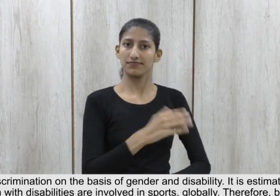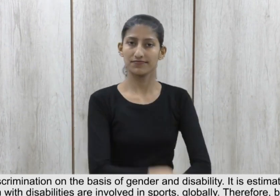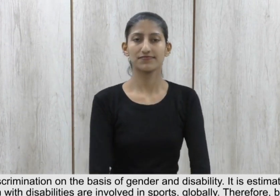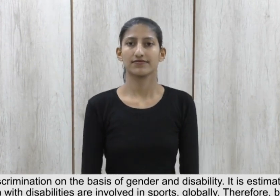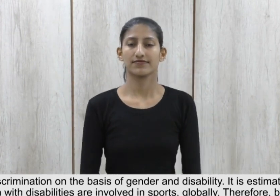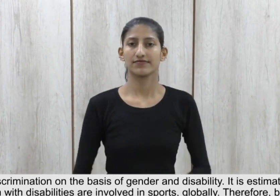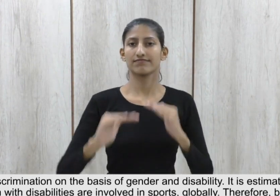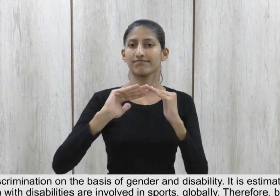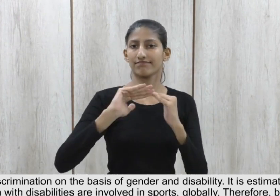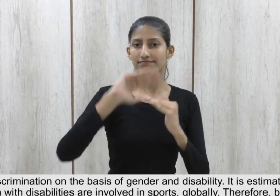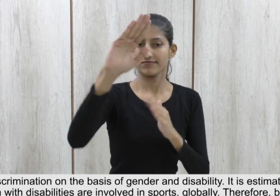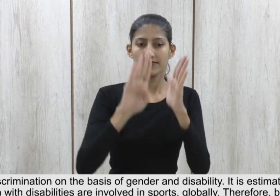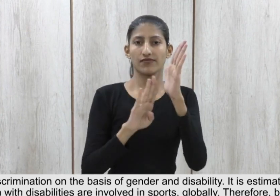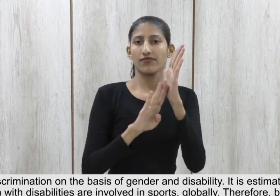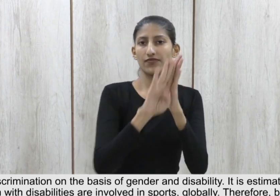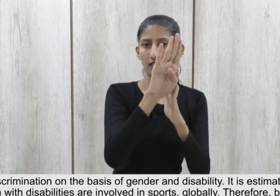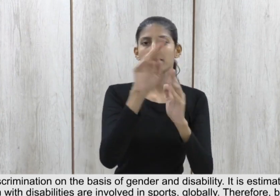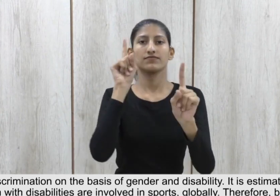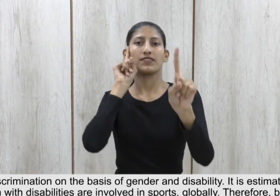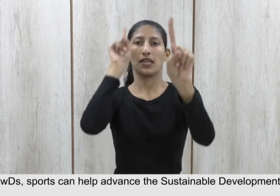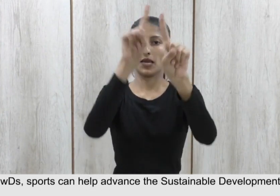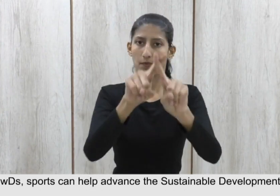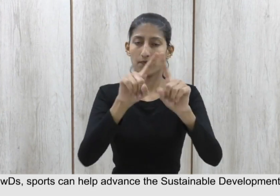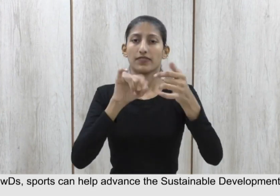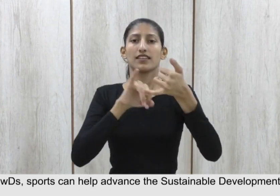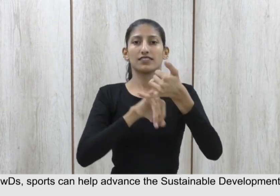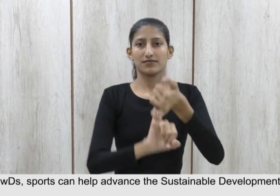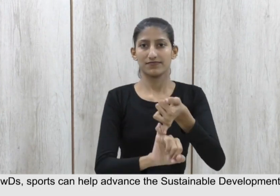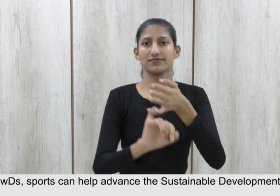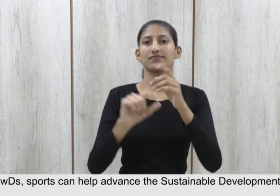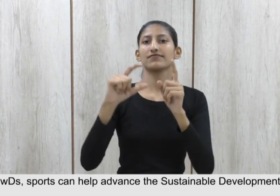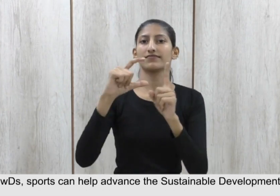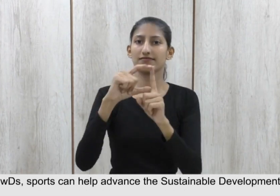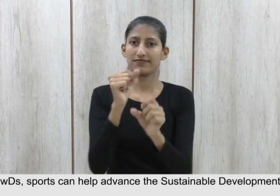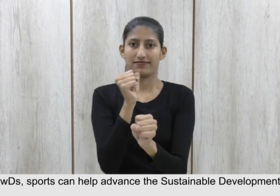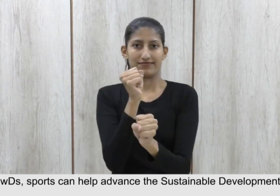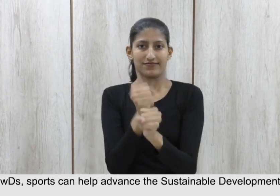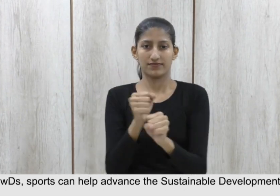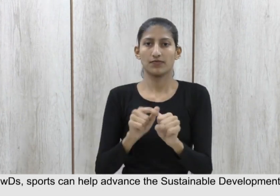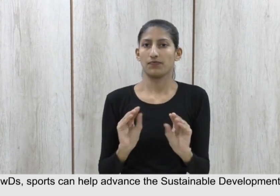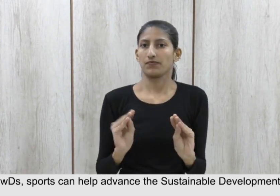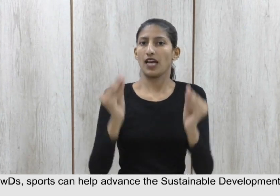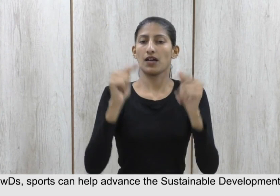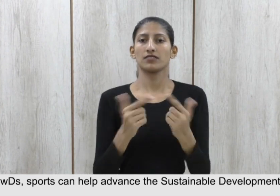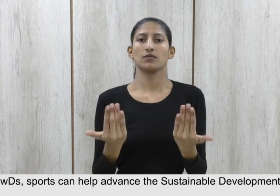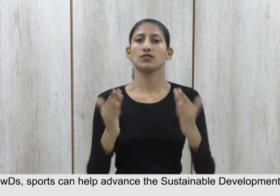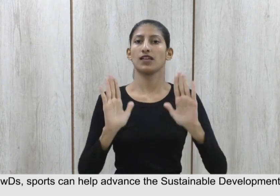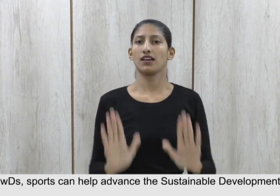Therefore, by improving inclusion of PWDs Sports can help advance the Sustainable